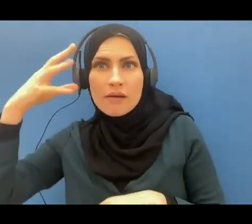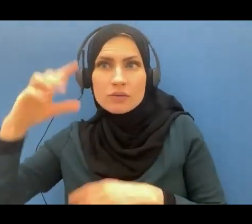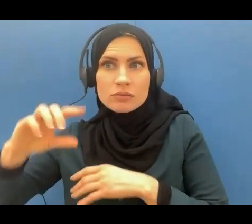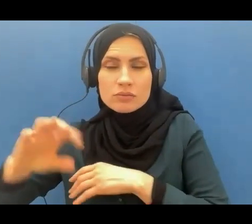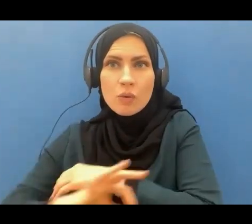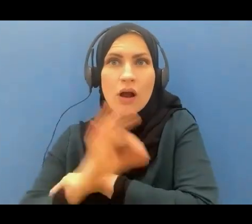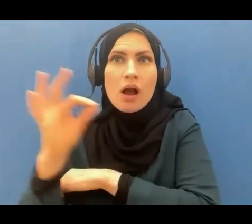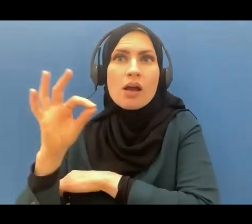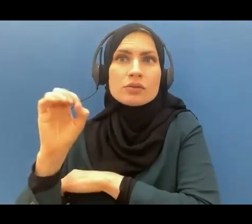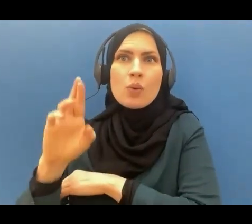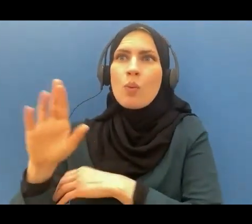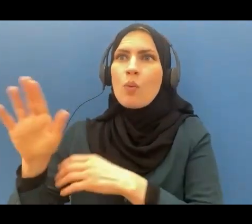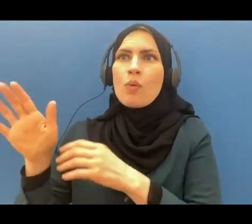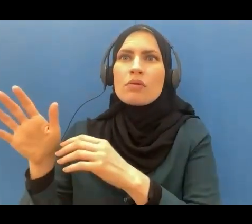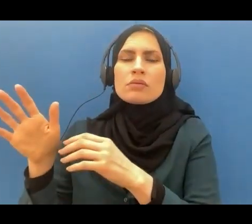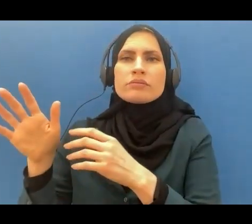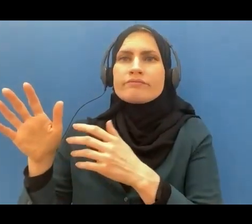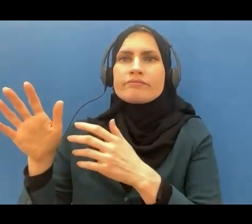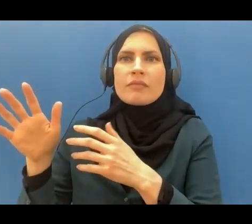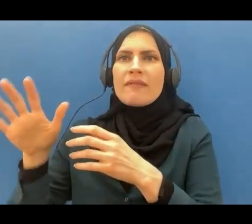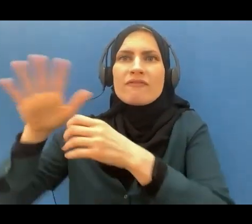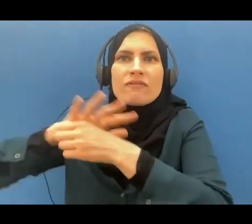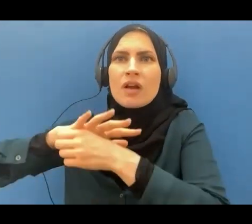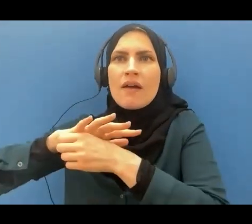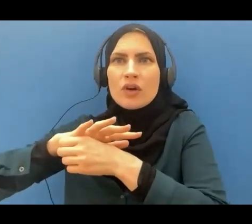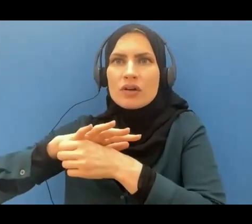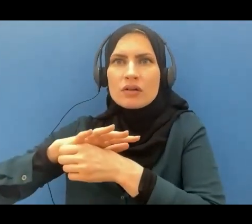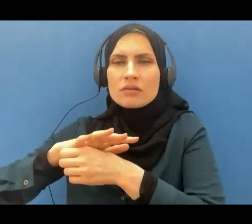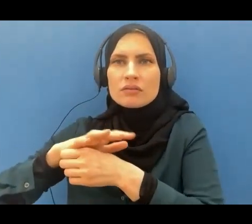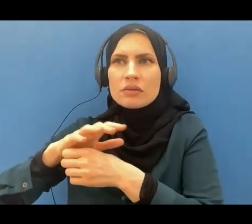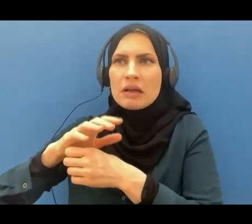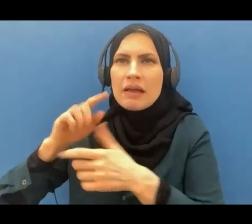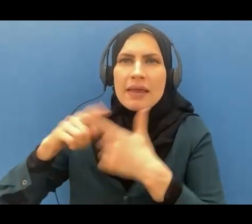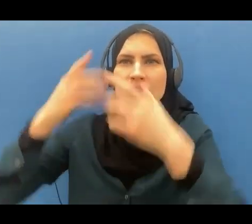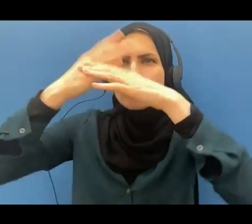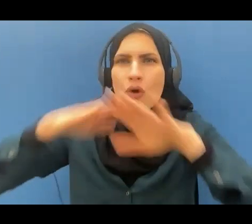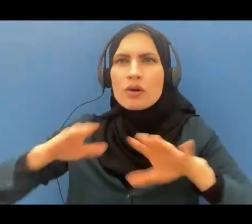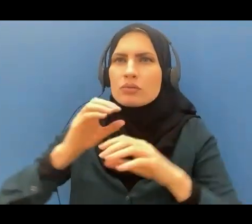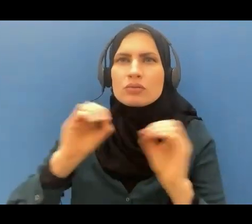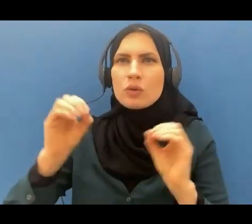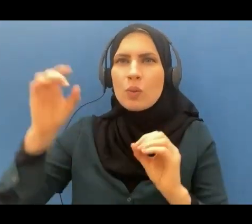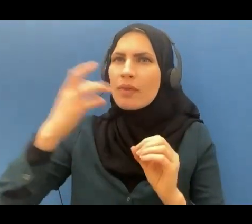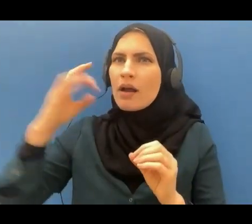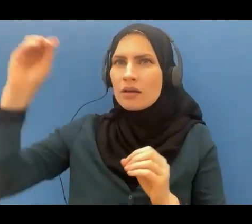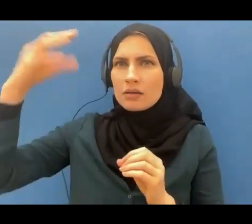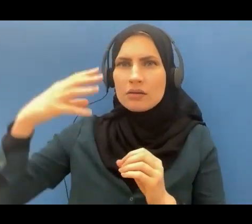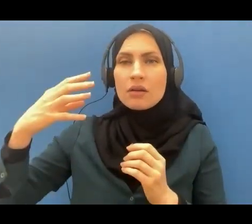and let us live in darkness he shows us his power from time to time through the solar